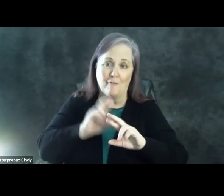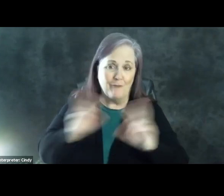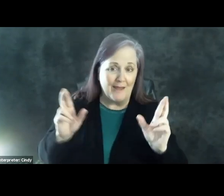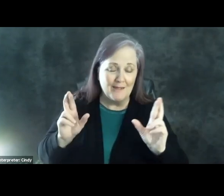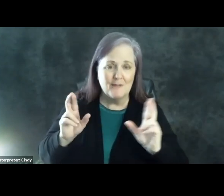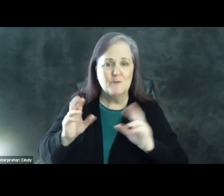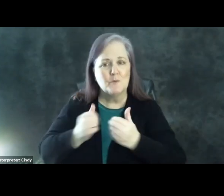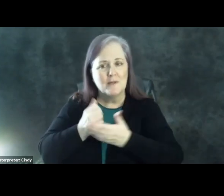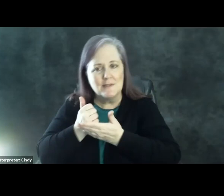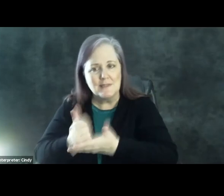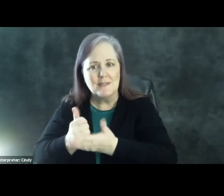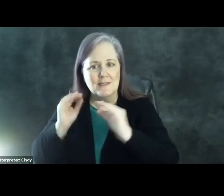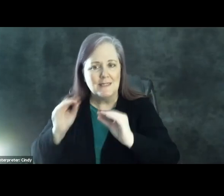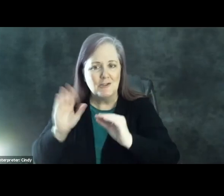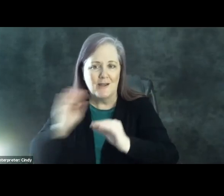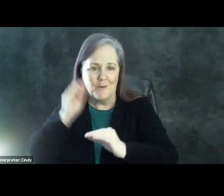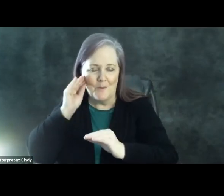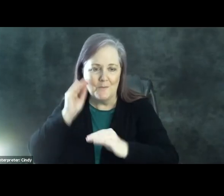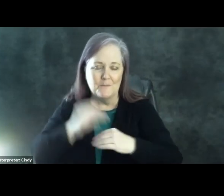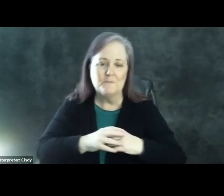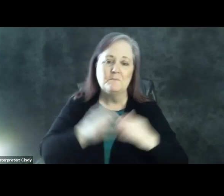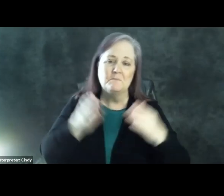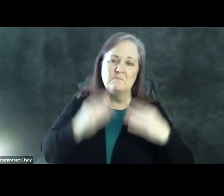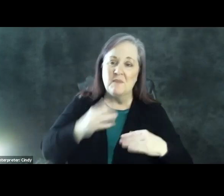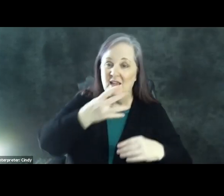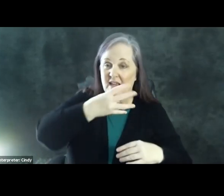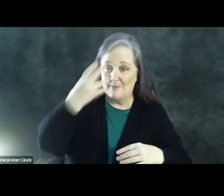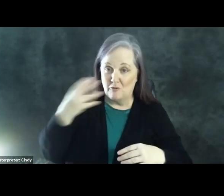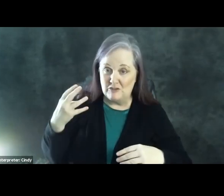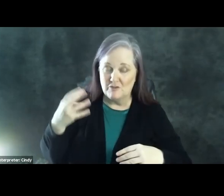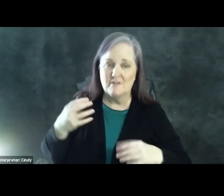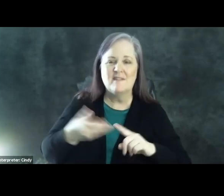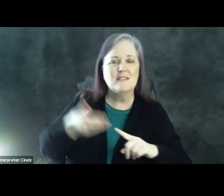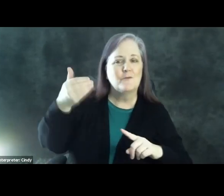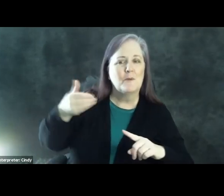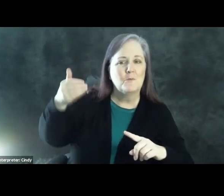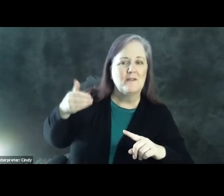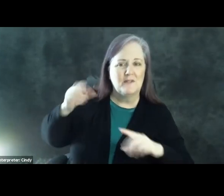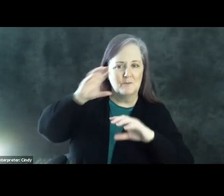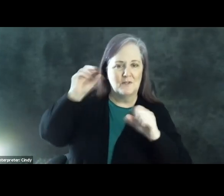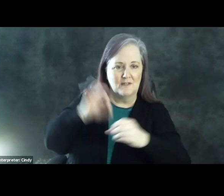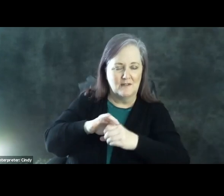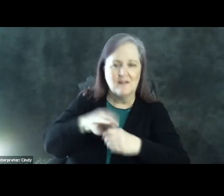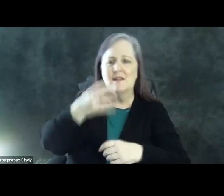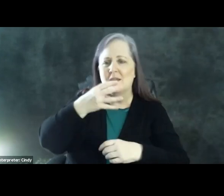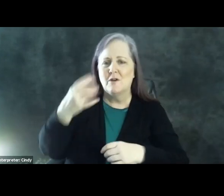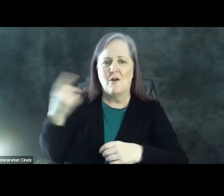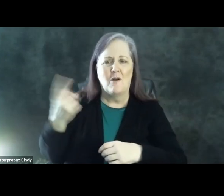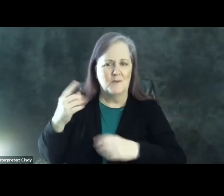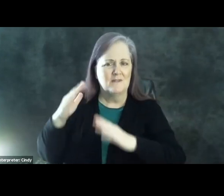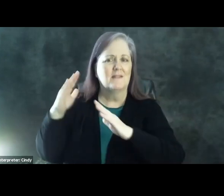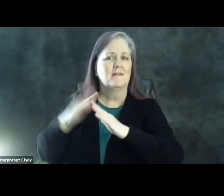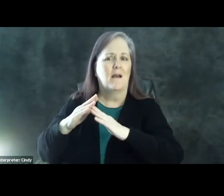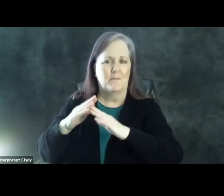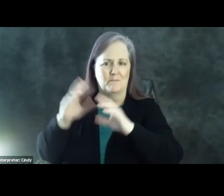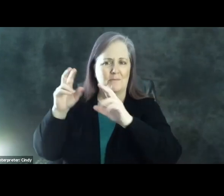Immigration. This is something that is a holdover from previous presidential elections. Immigration is always kind of in the top set of issues